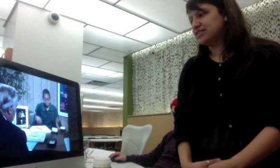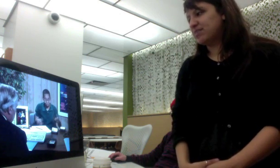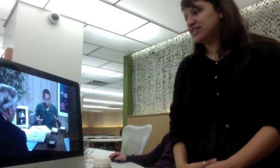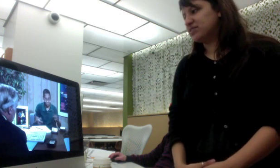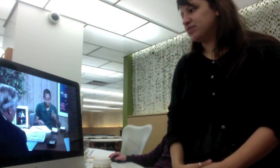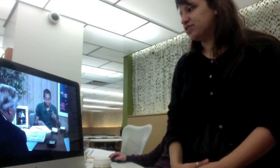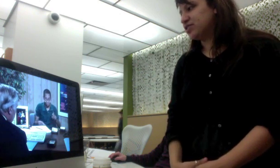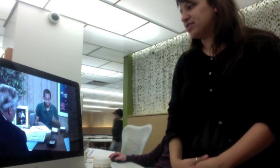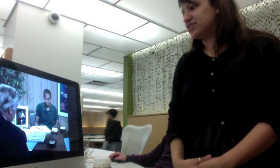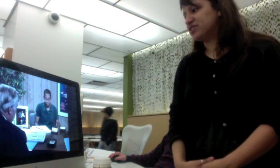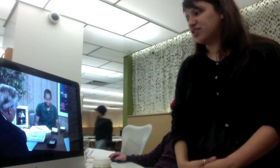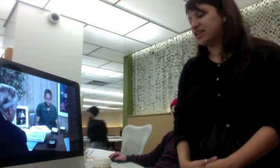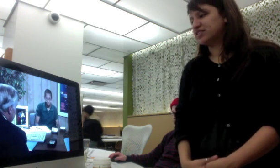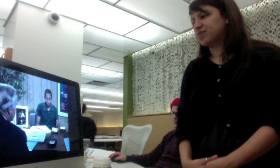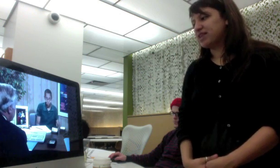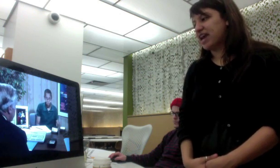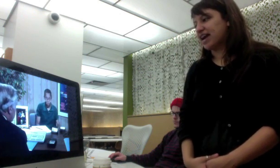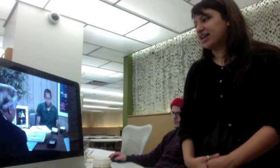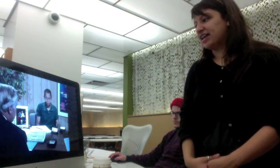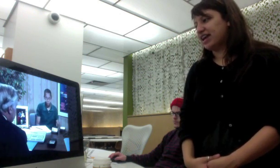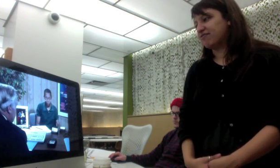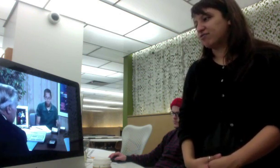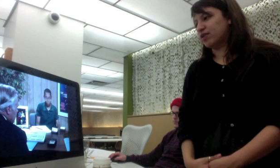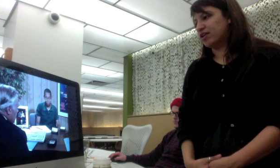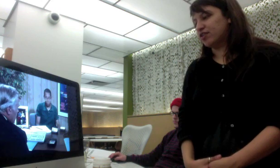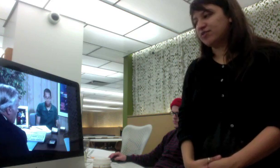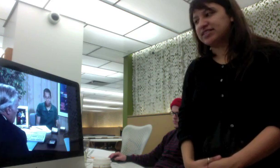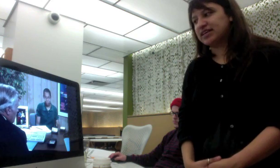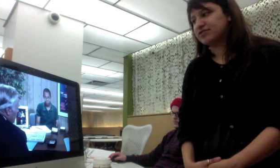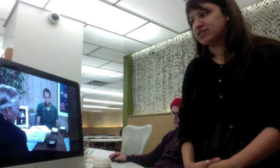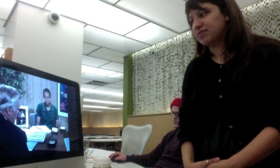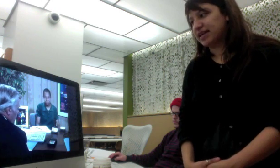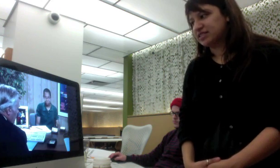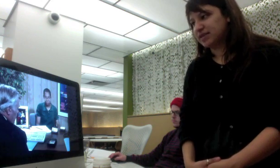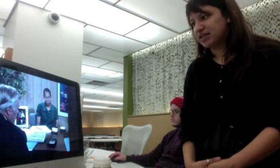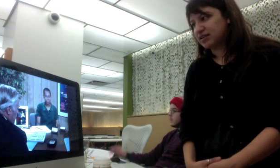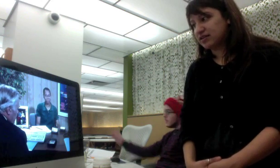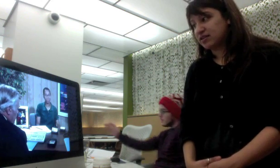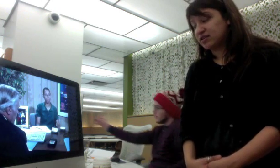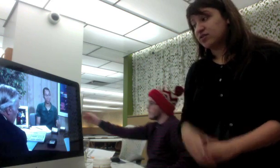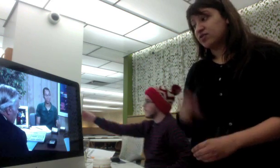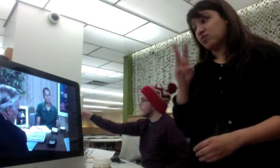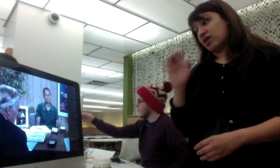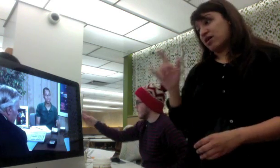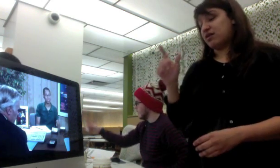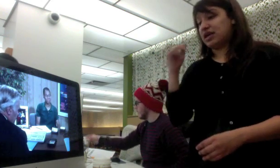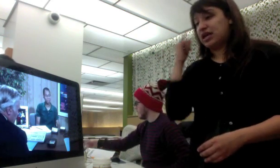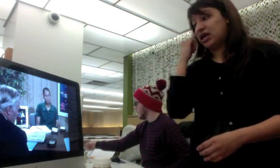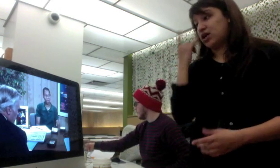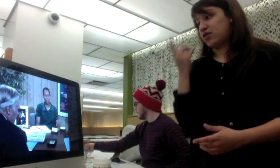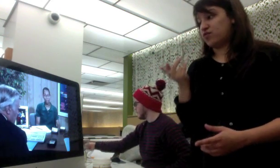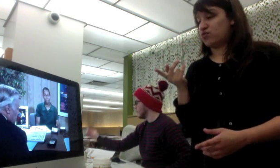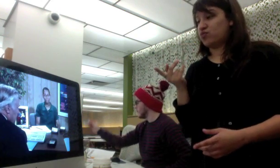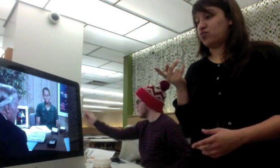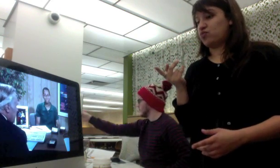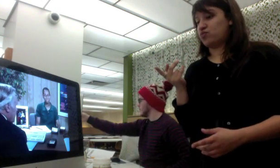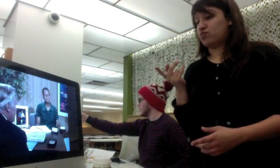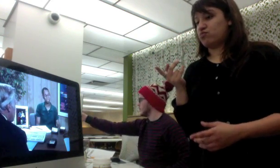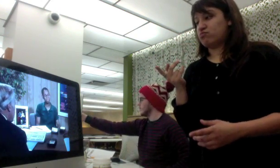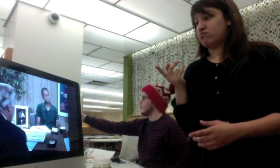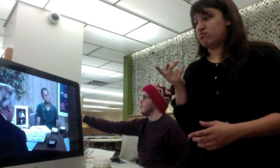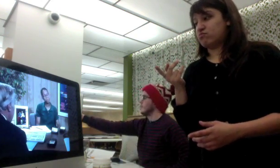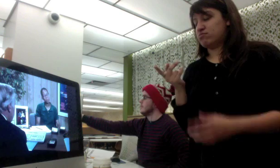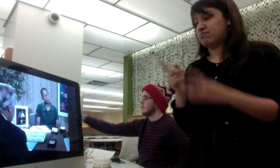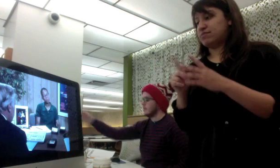Is it possible to install things from the attic and have And it run all the way down to the basement? you would run that just from the first floor down.